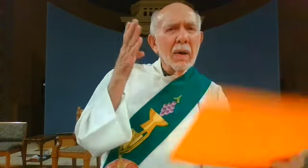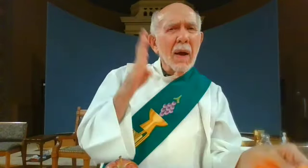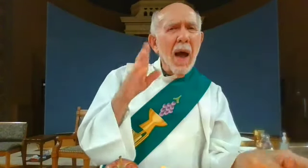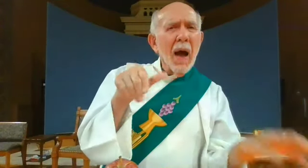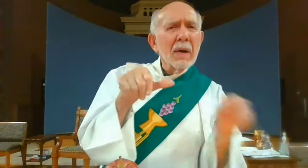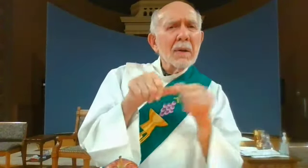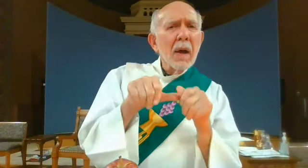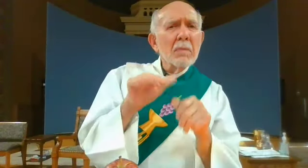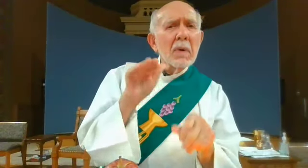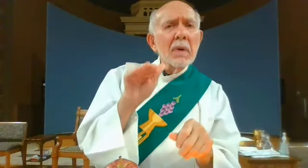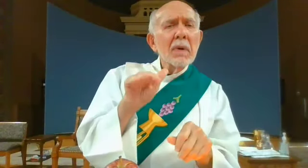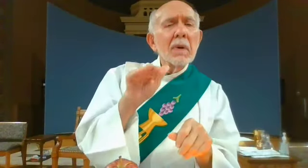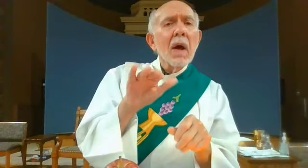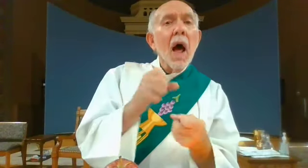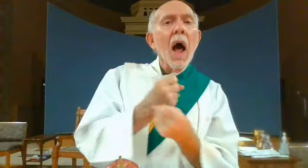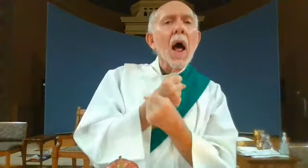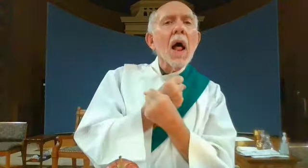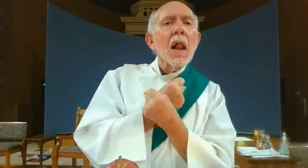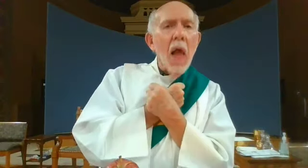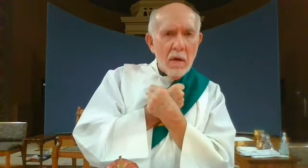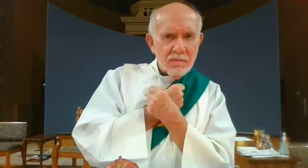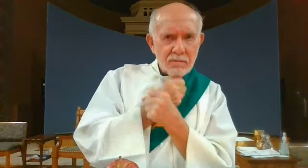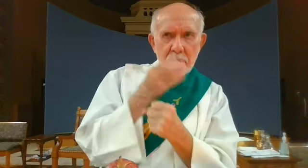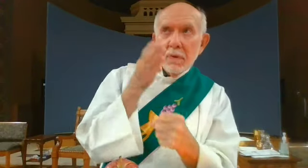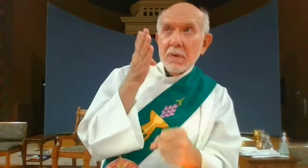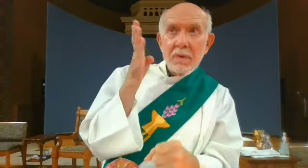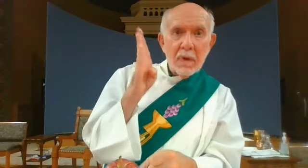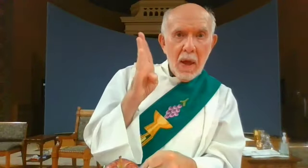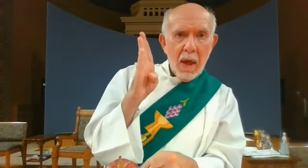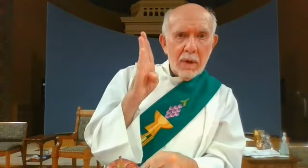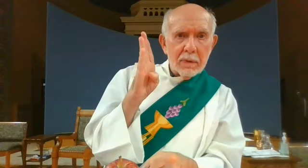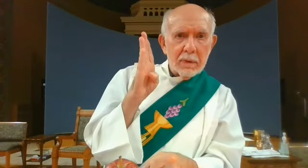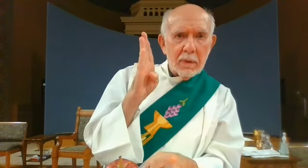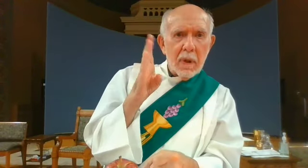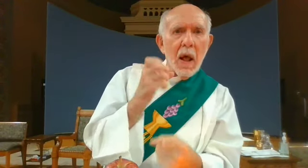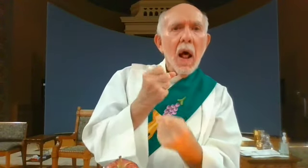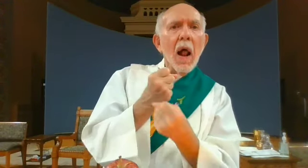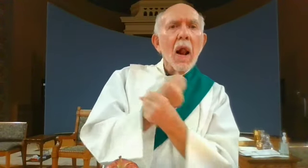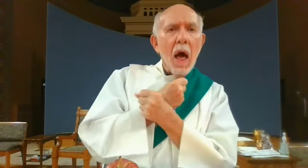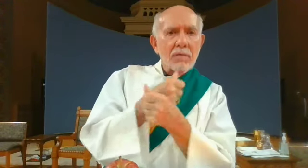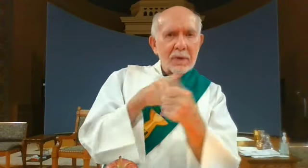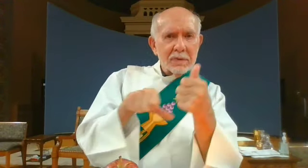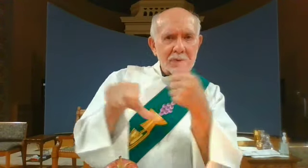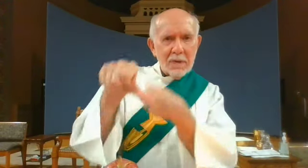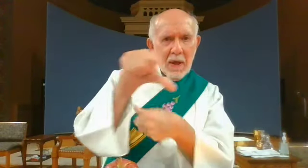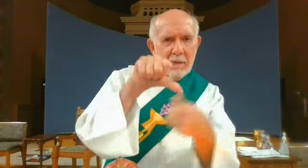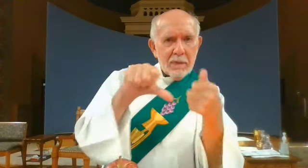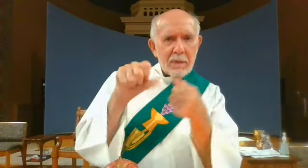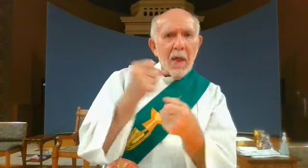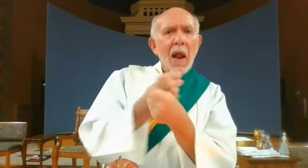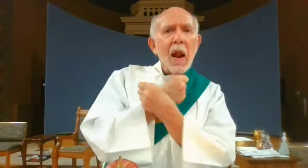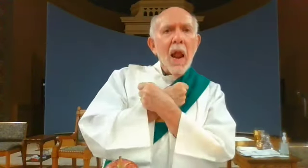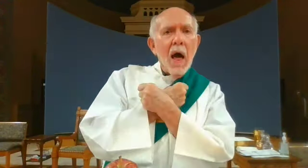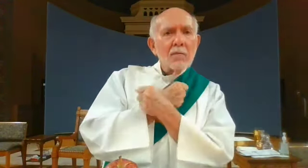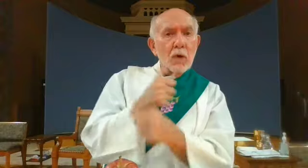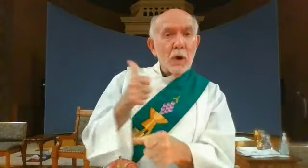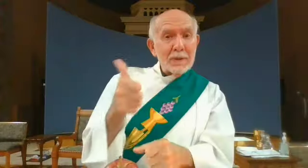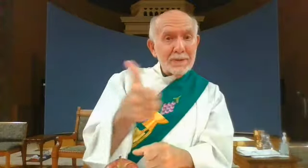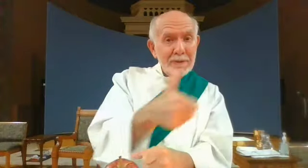and God continues to remind us that he loves us that we